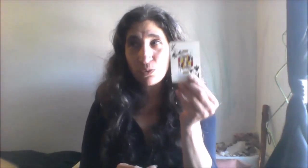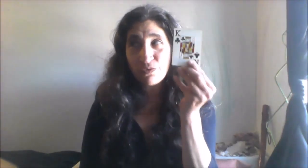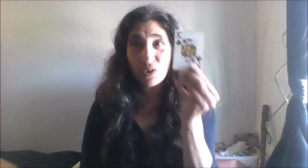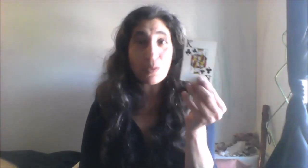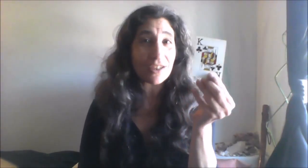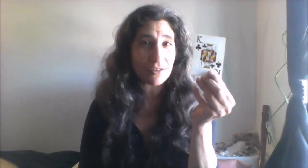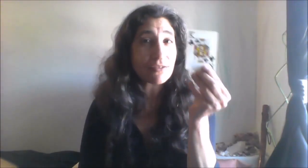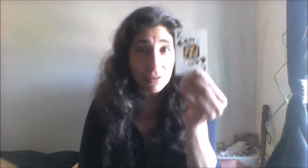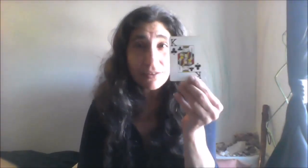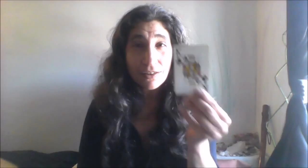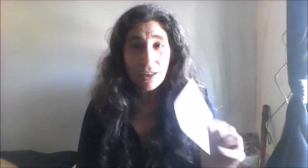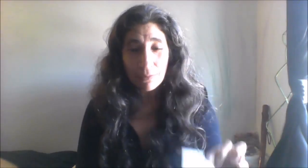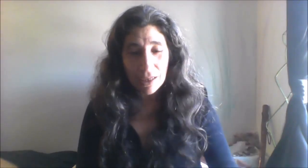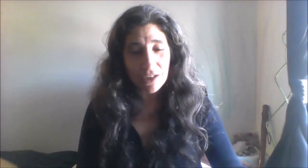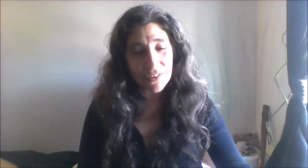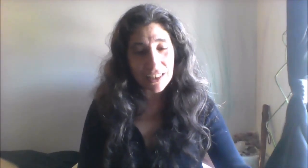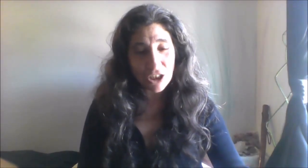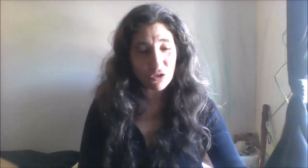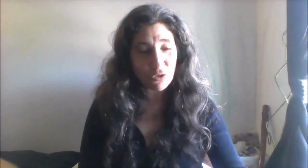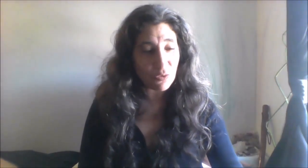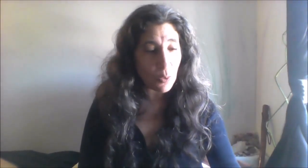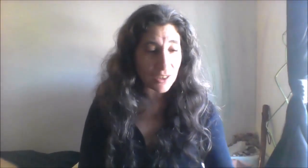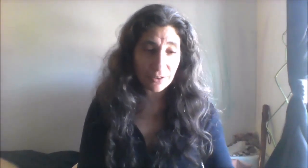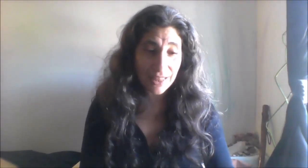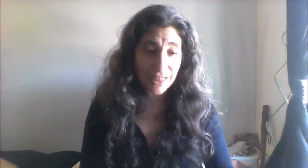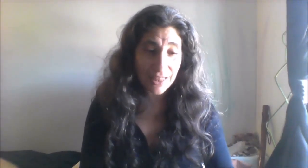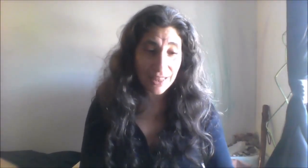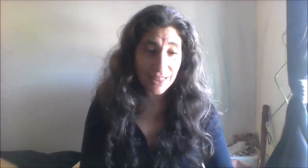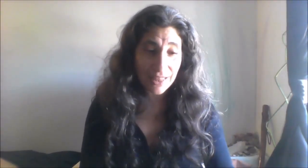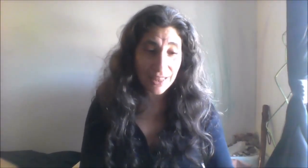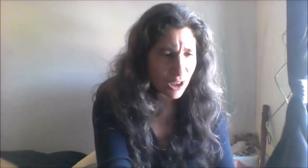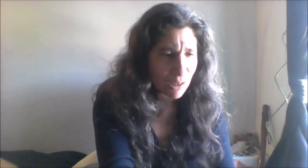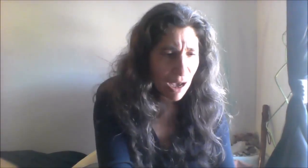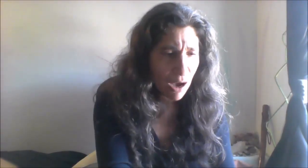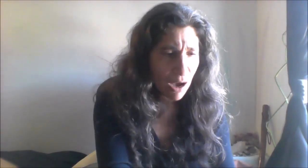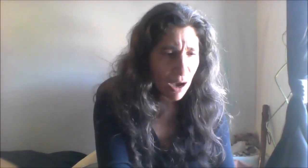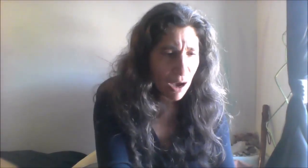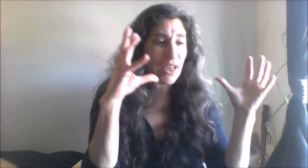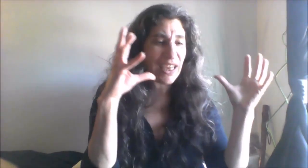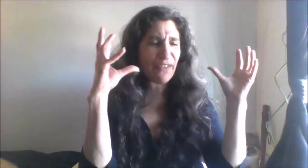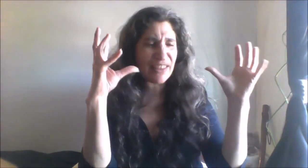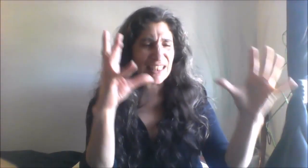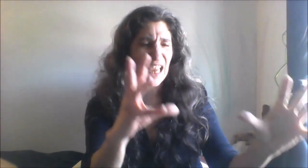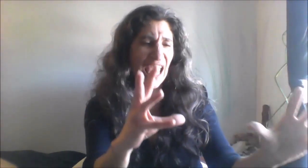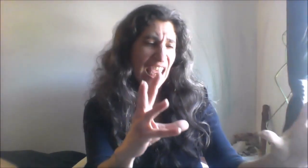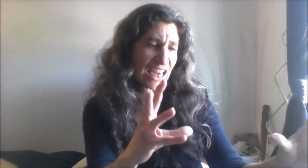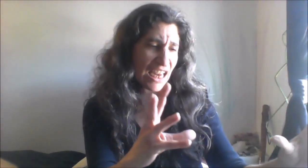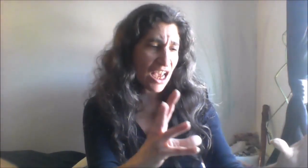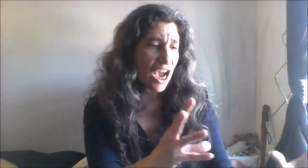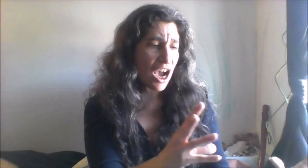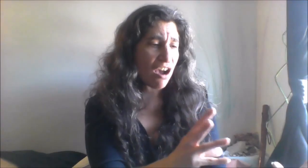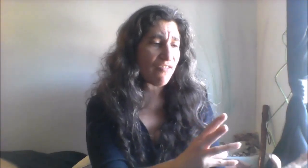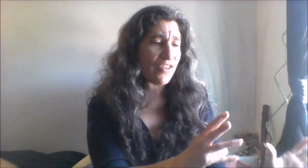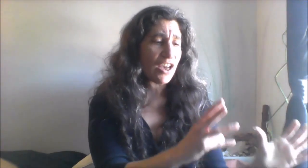through focus so that's what this month is all about we have the ten of clubs and we have this